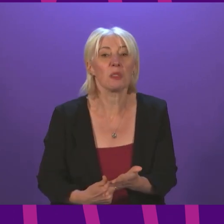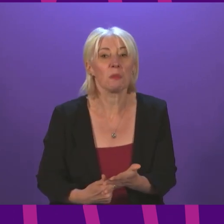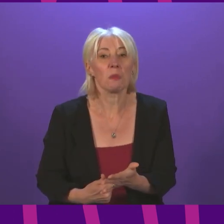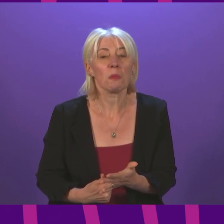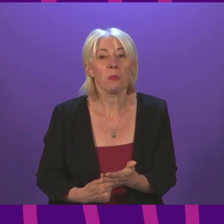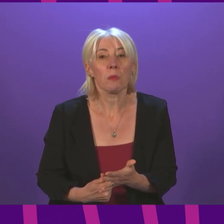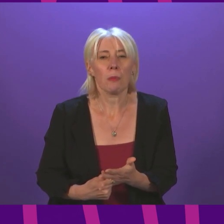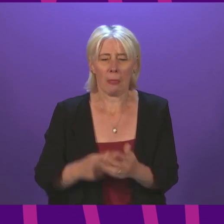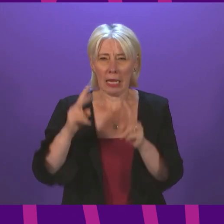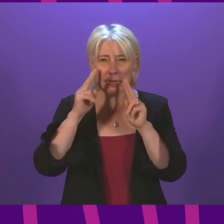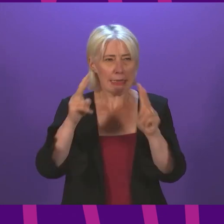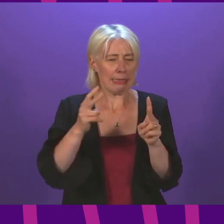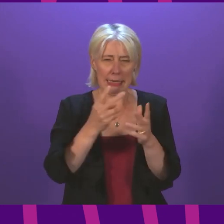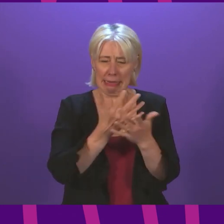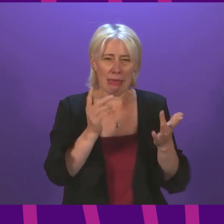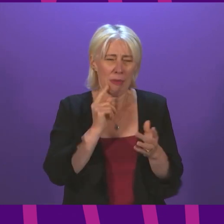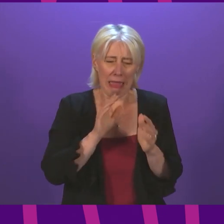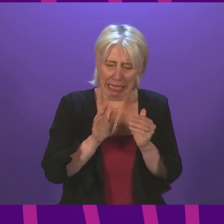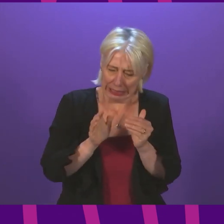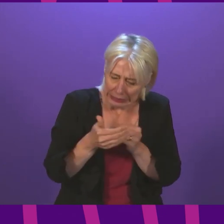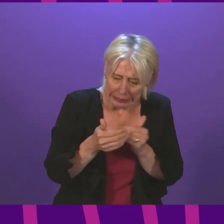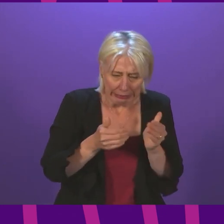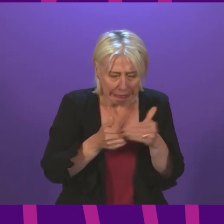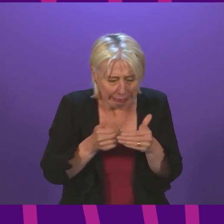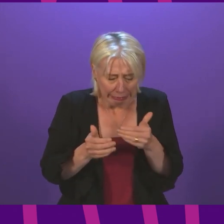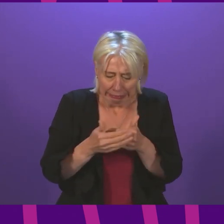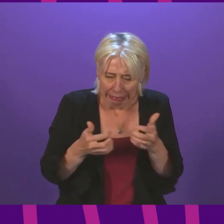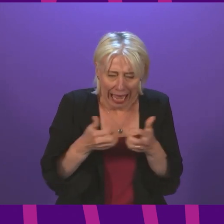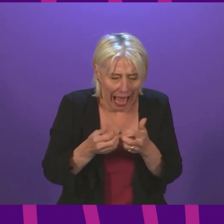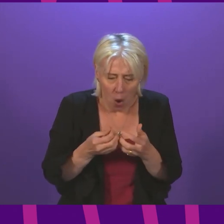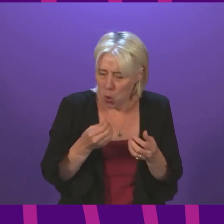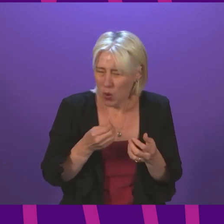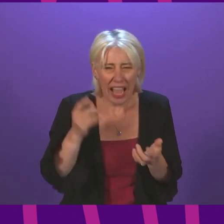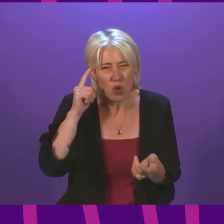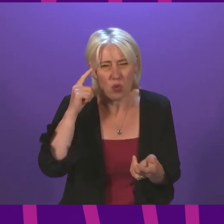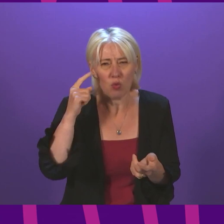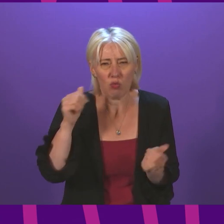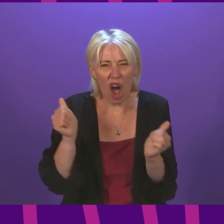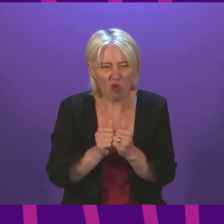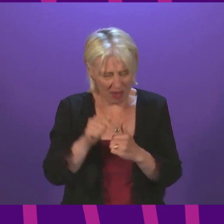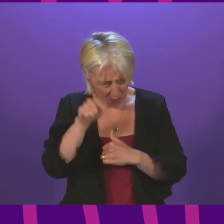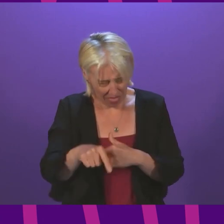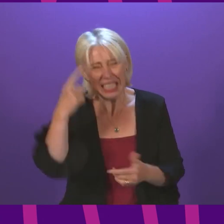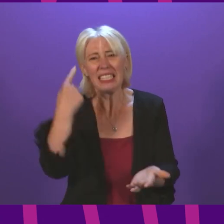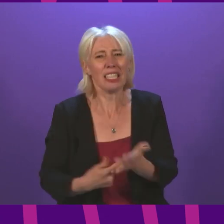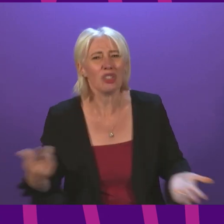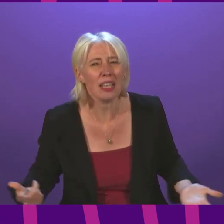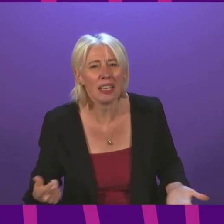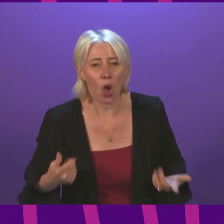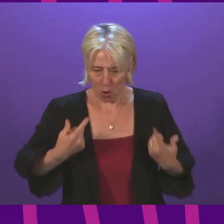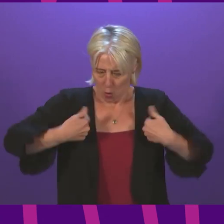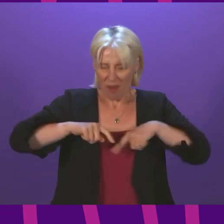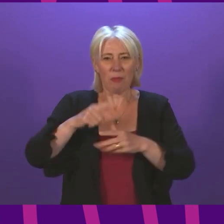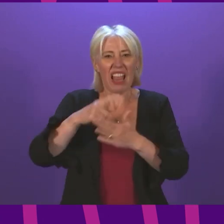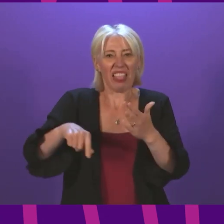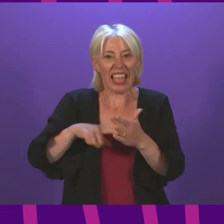When you see so many people living hand to mouth, how can you stand by a decision like this? It is not what we would elect to do